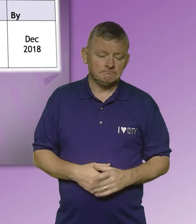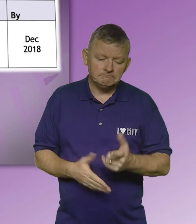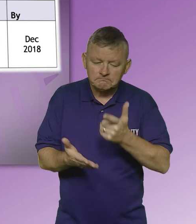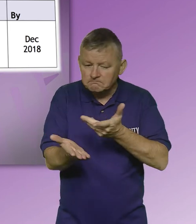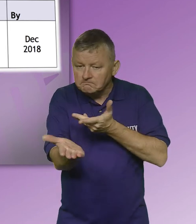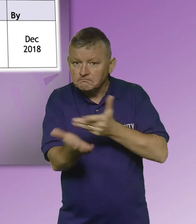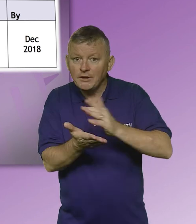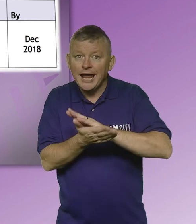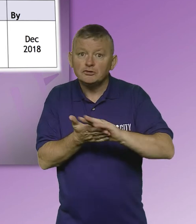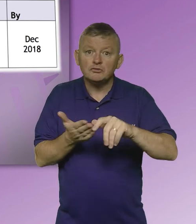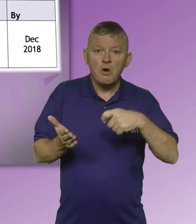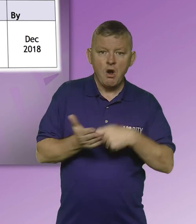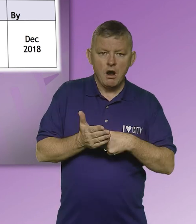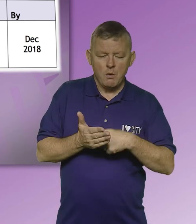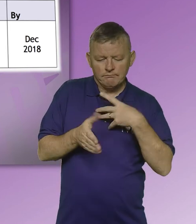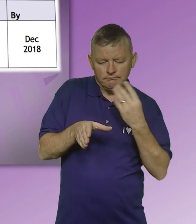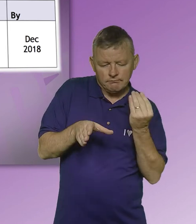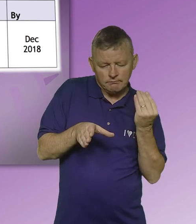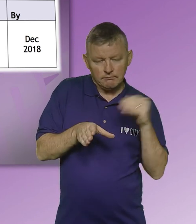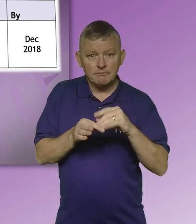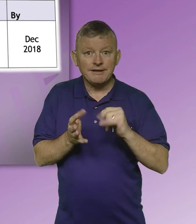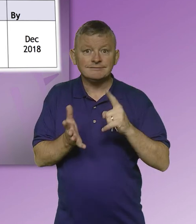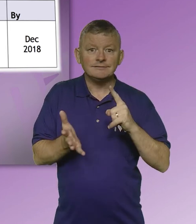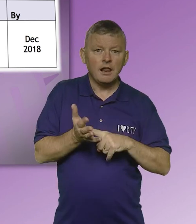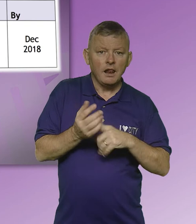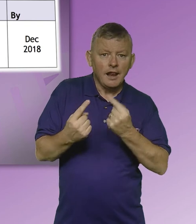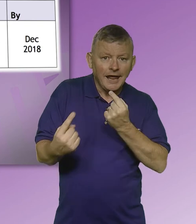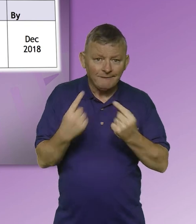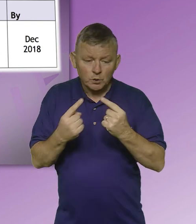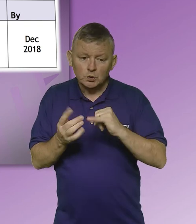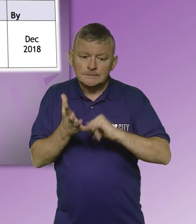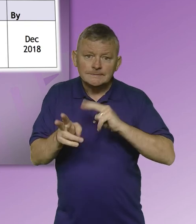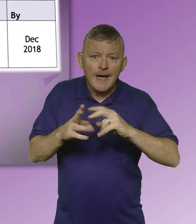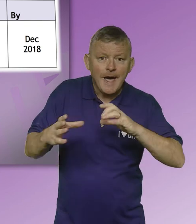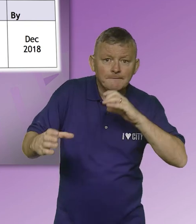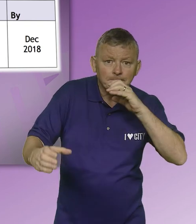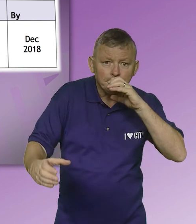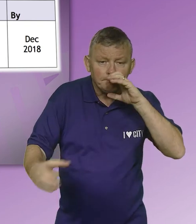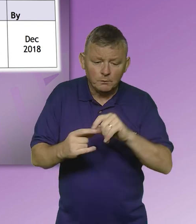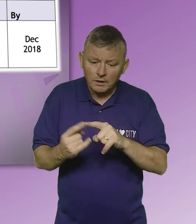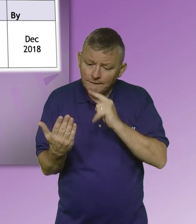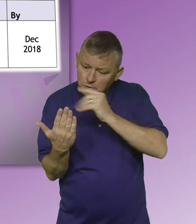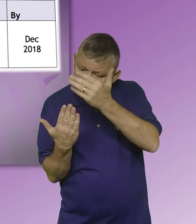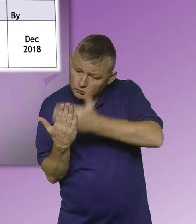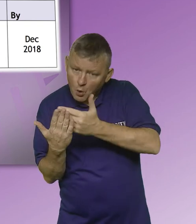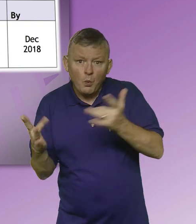Discuss with HR the inclusion of BSL information on staff recruitment documentation and the website